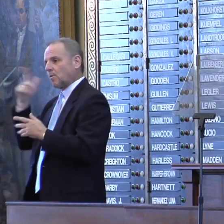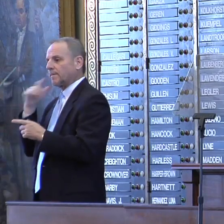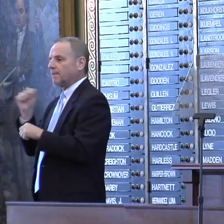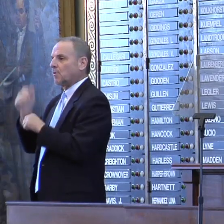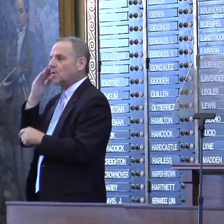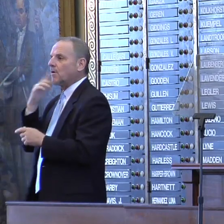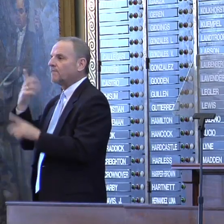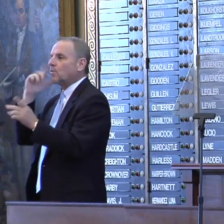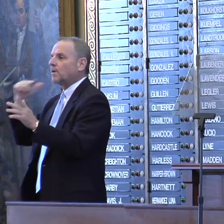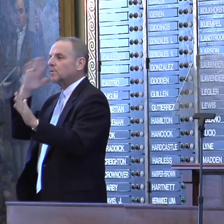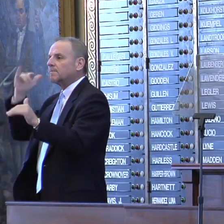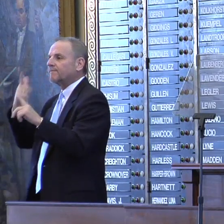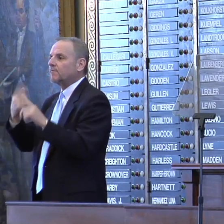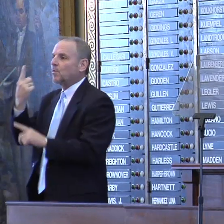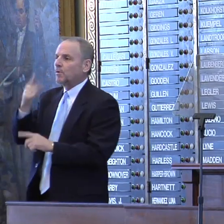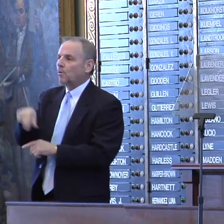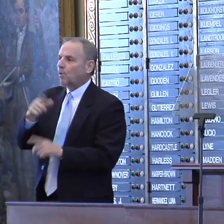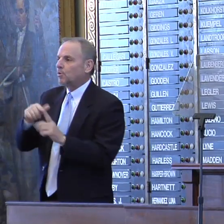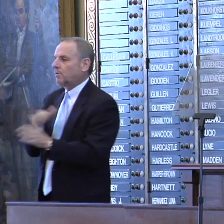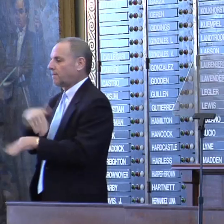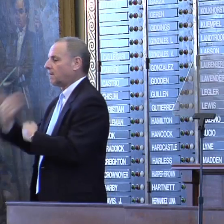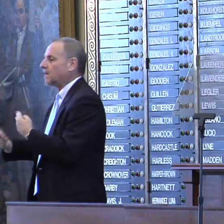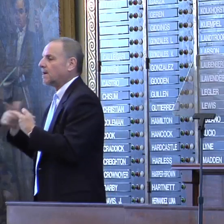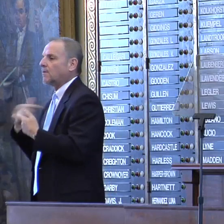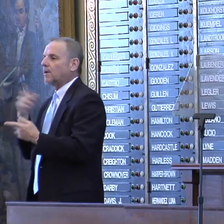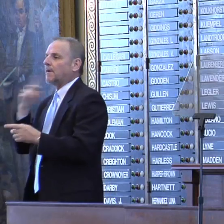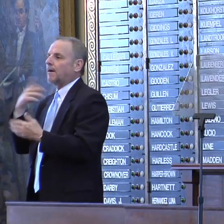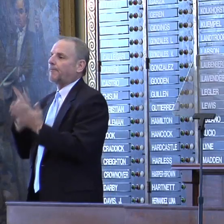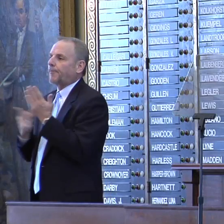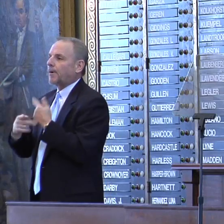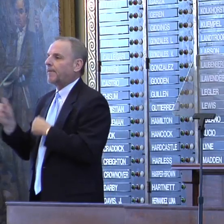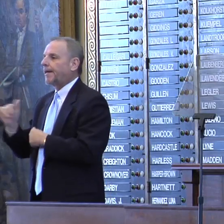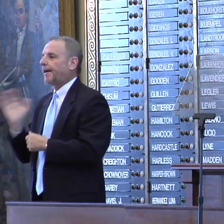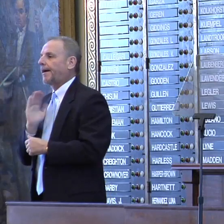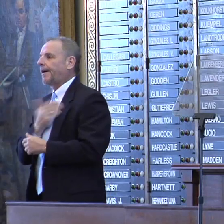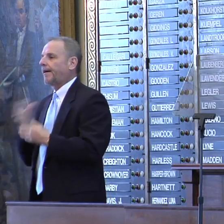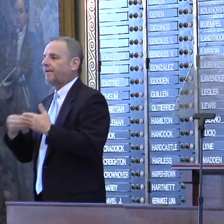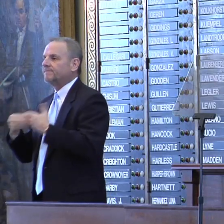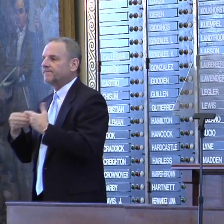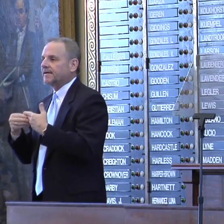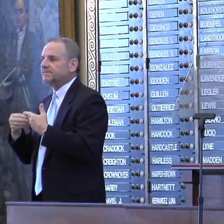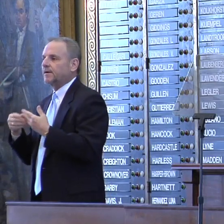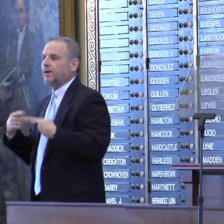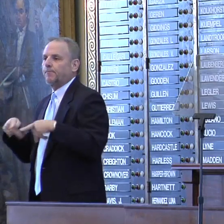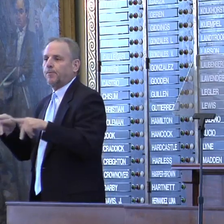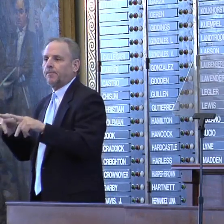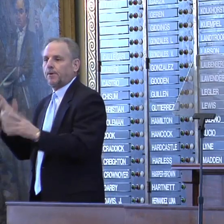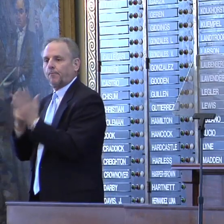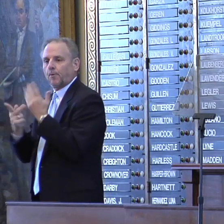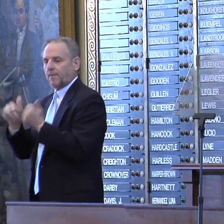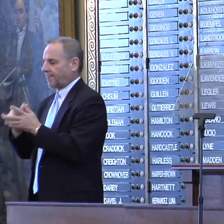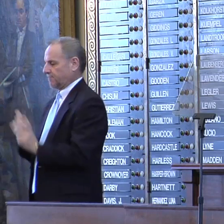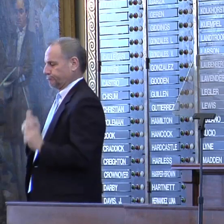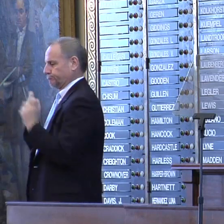expect from one quarter to the next. I'm talking about programs like our flexible permitting program that